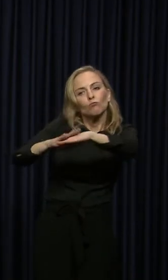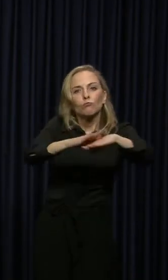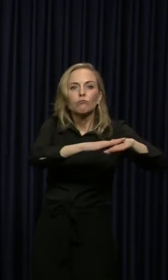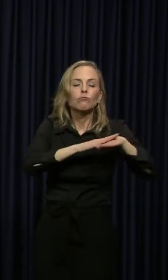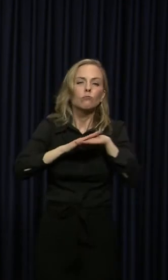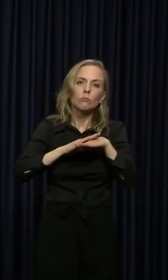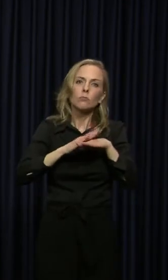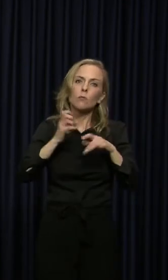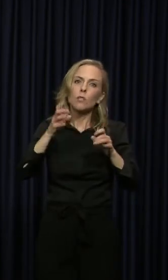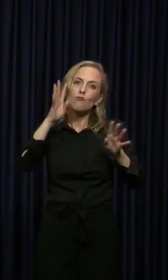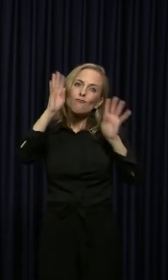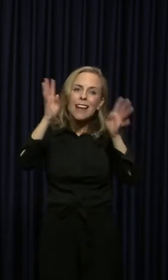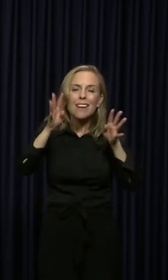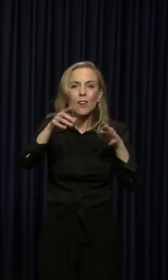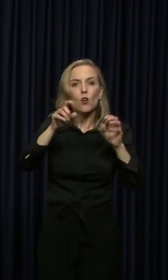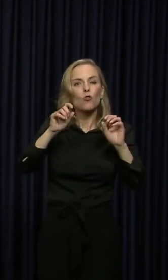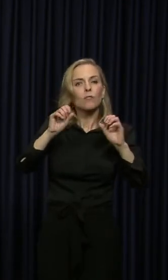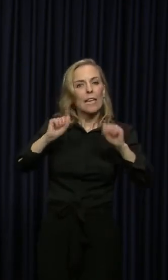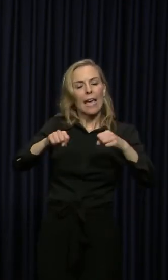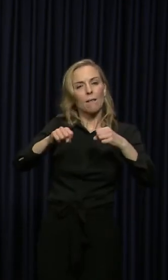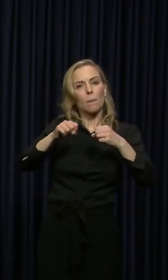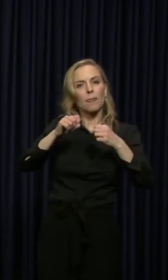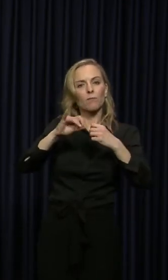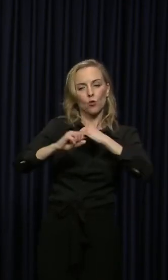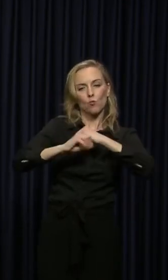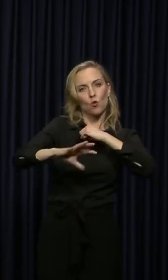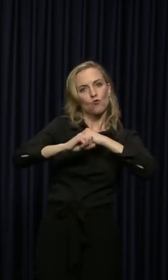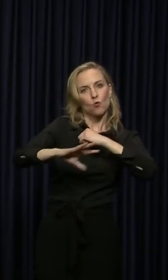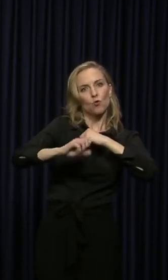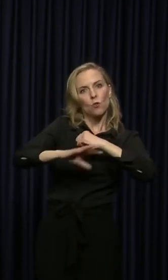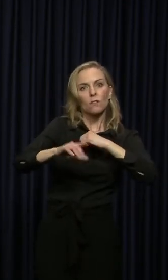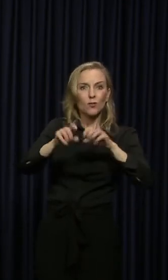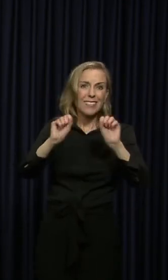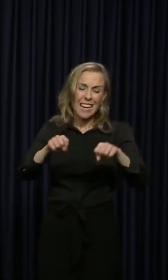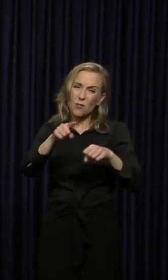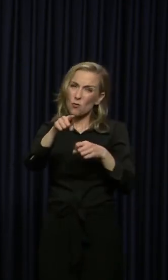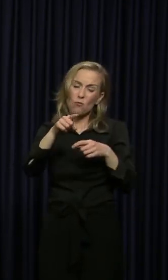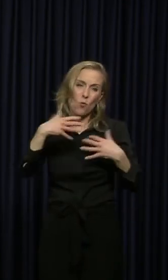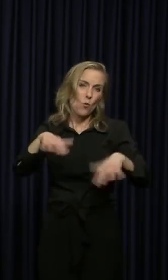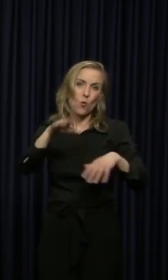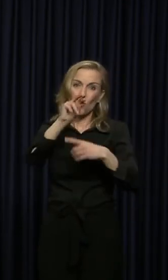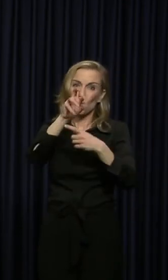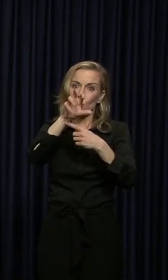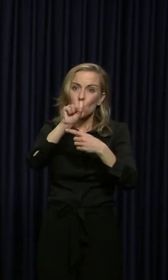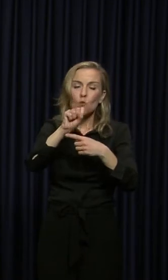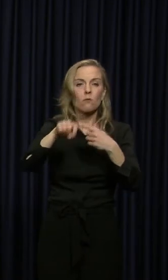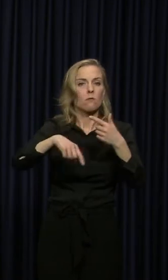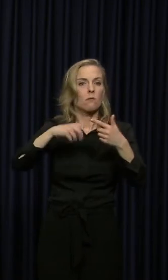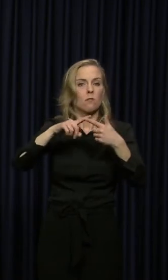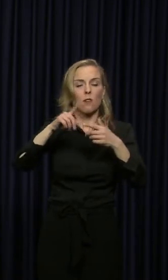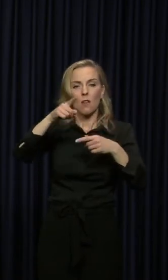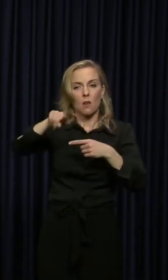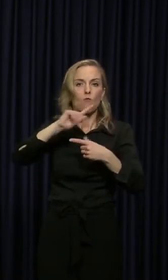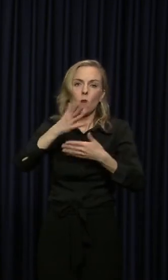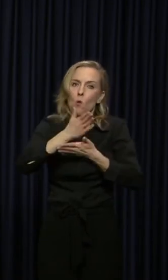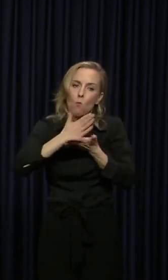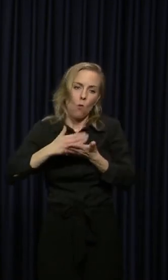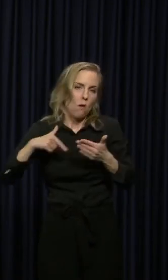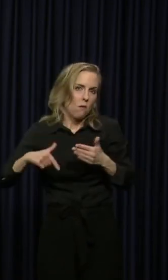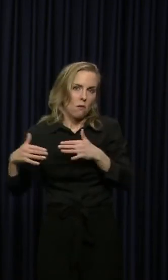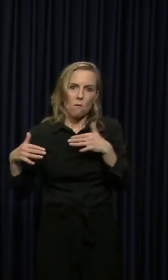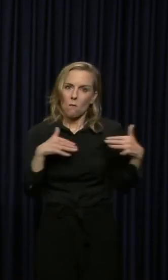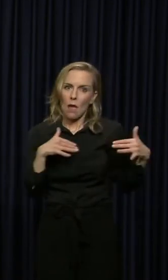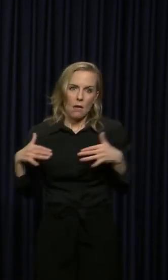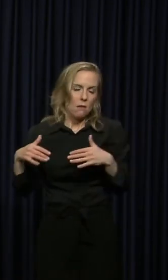if you can get them out there, if you can play them as much as you can, you are such an important part of this battle. And we need even